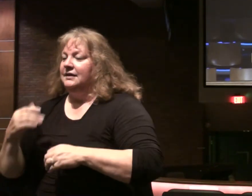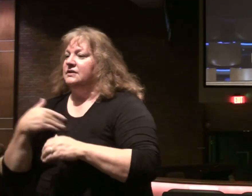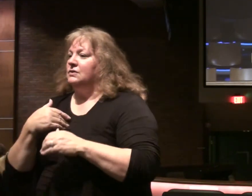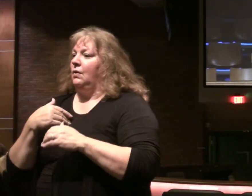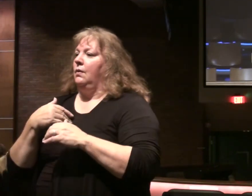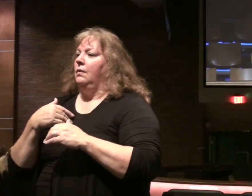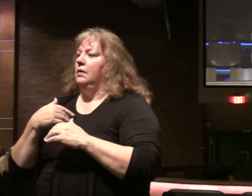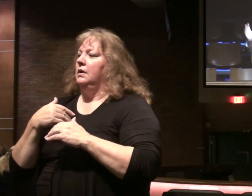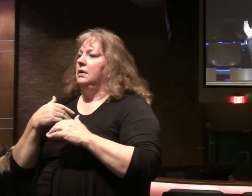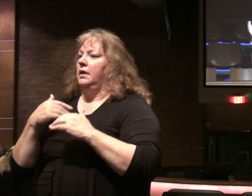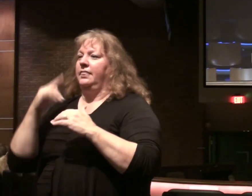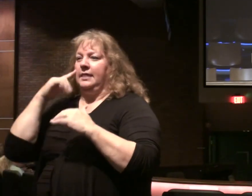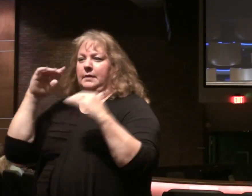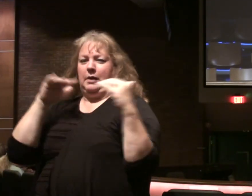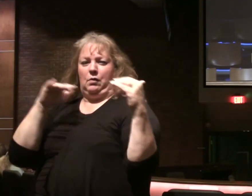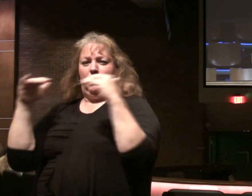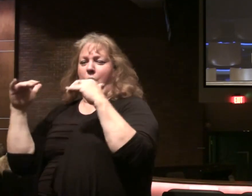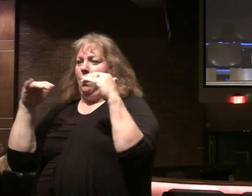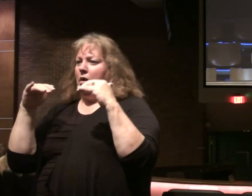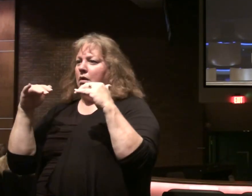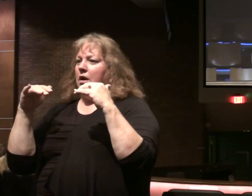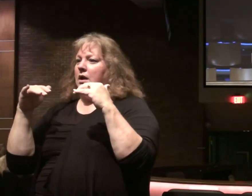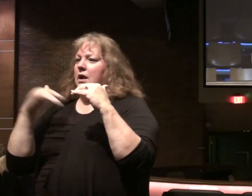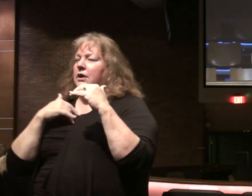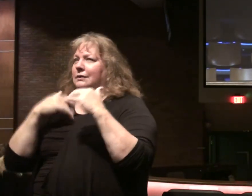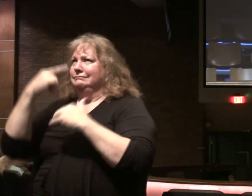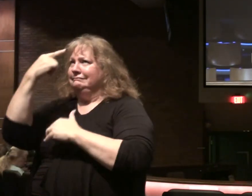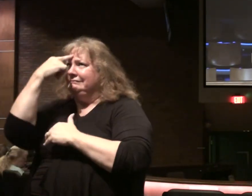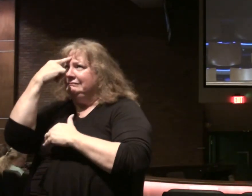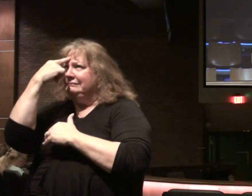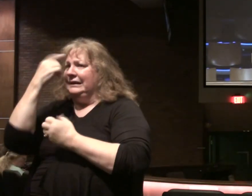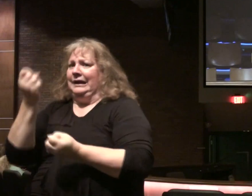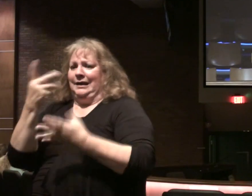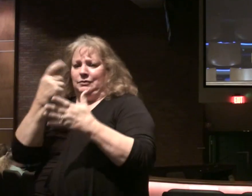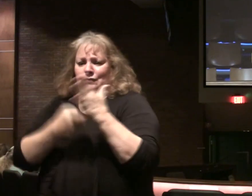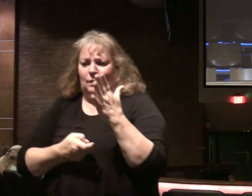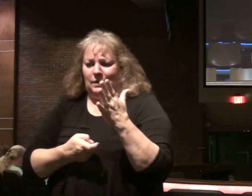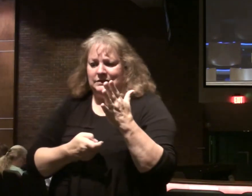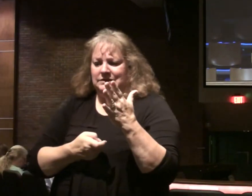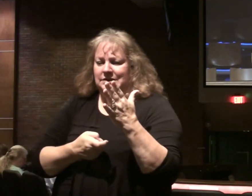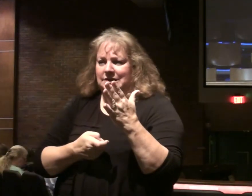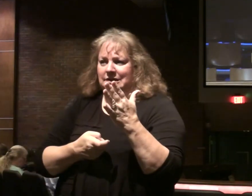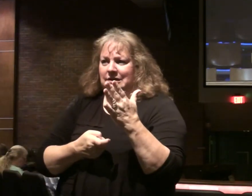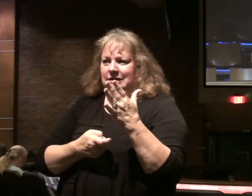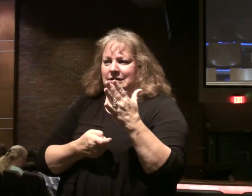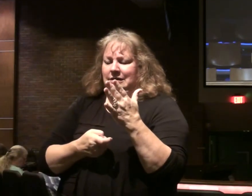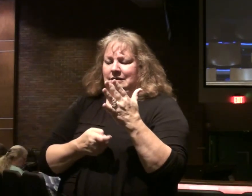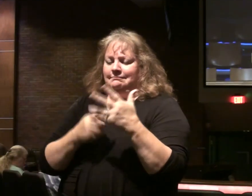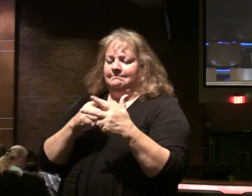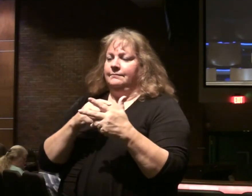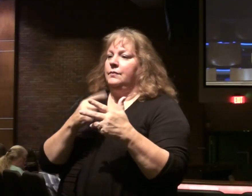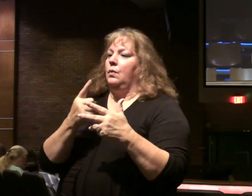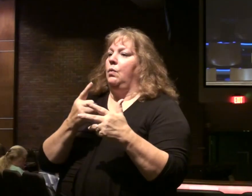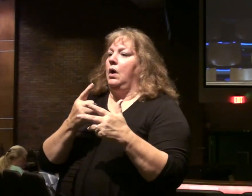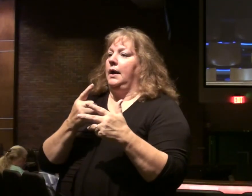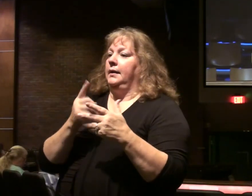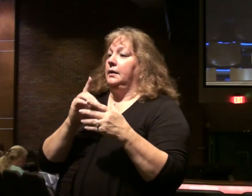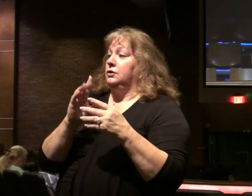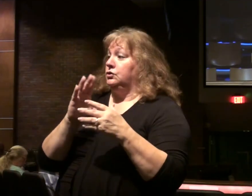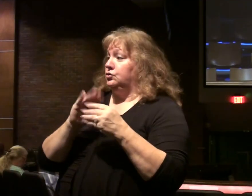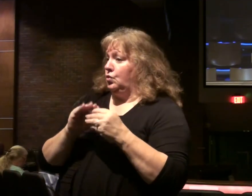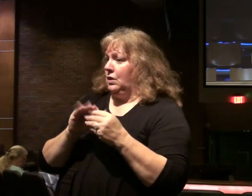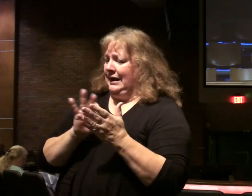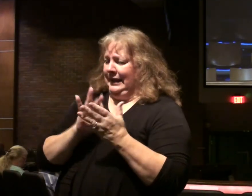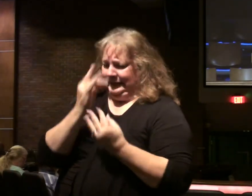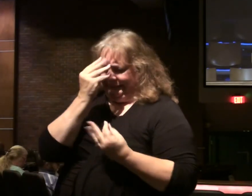Illustration of battle. They make the same basic point. You must count the cost. But they hit it from slightly different directions. One hits it from. You